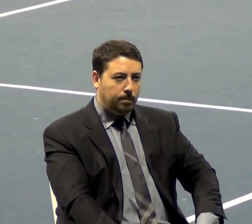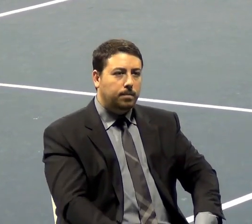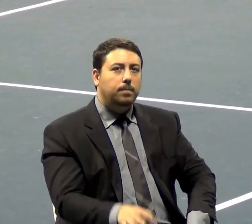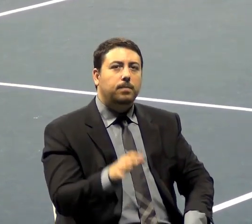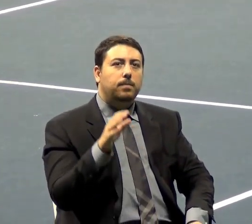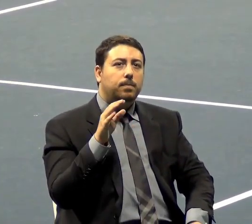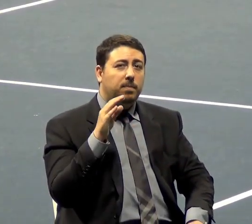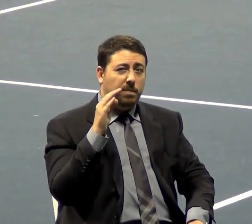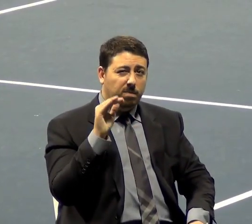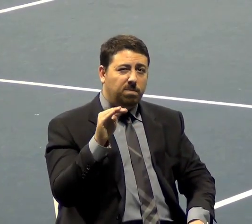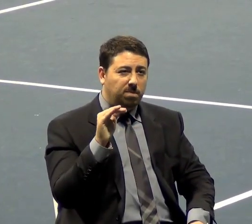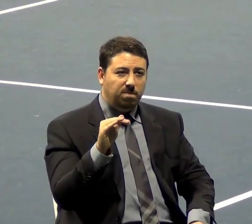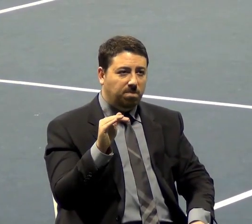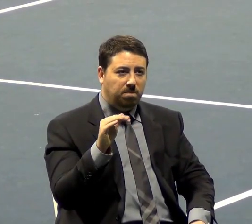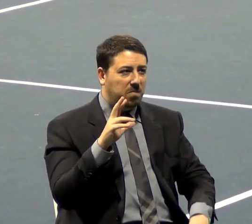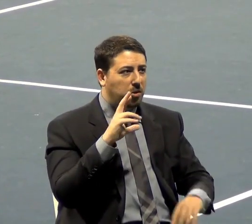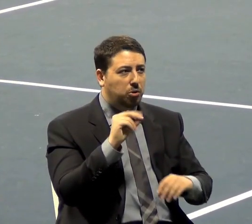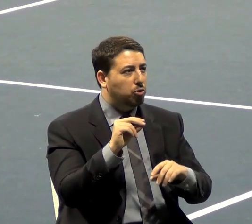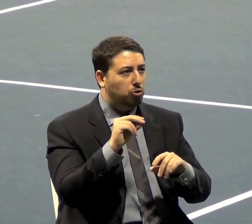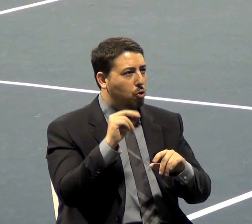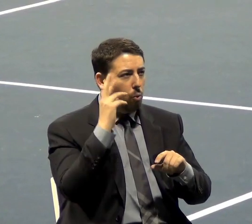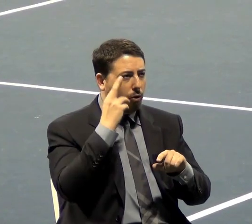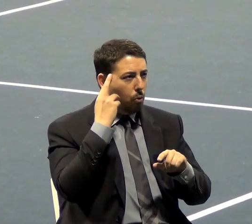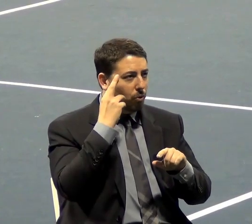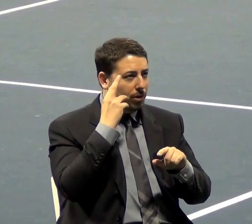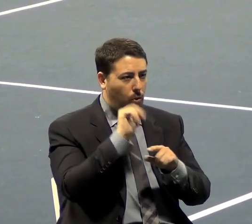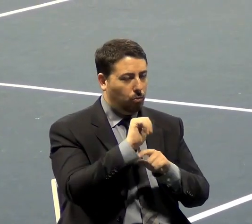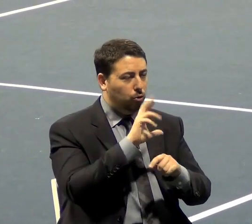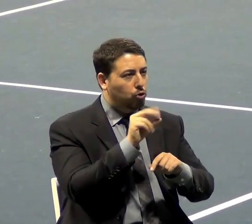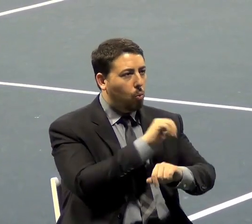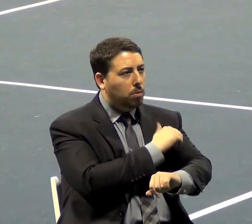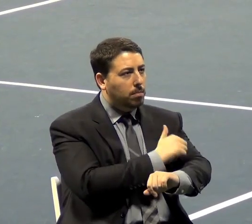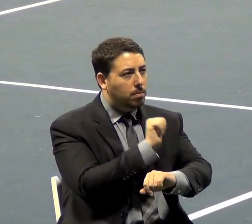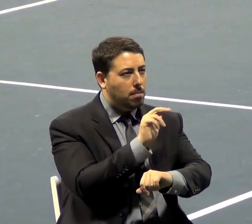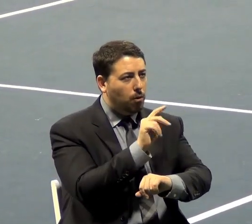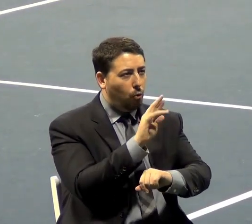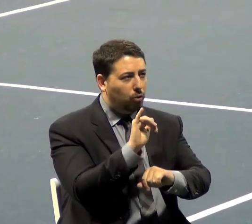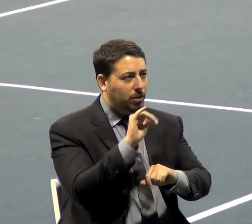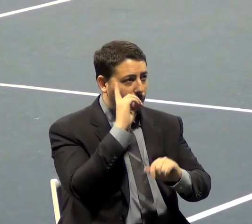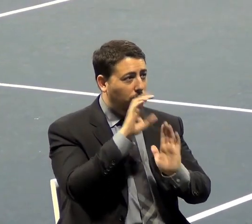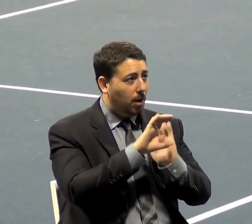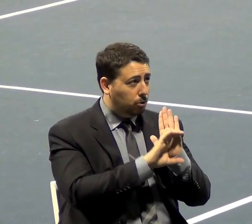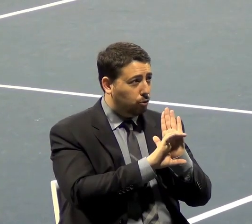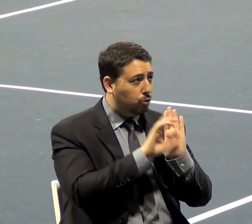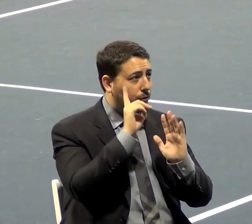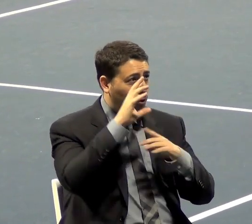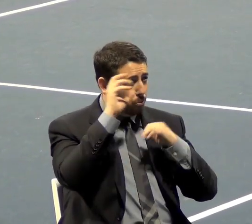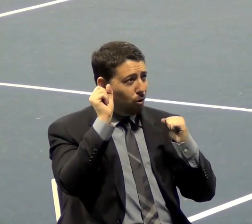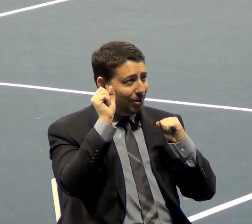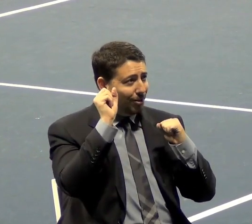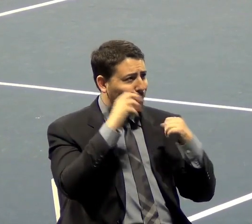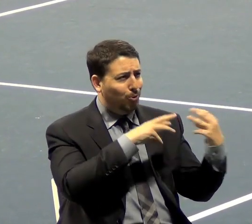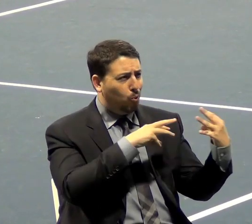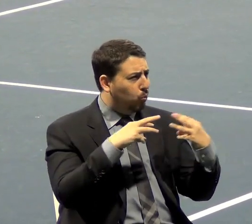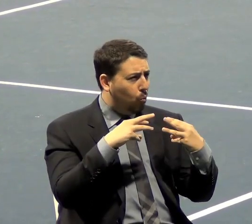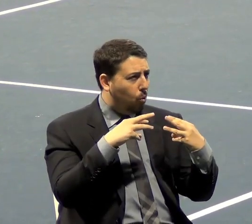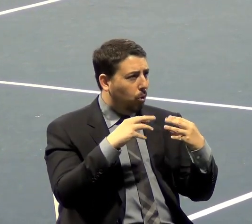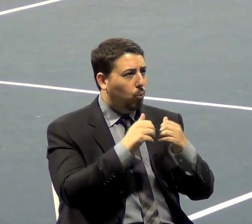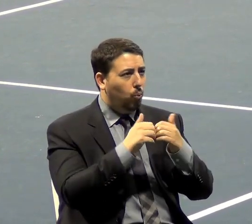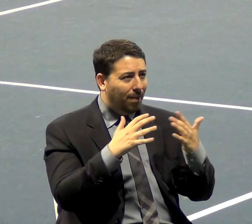There's no authority in the Constitution for the executive branch, and particularly the president, to go to war without permission by